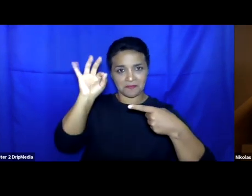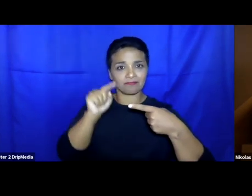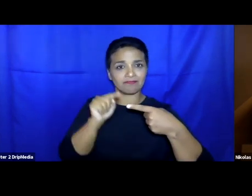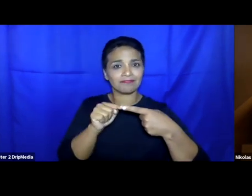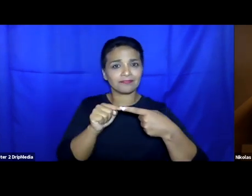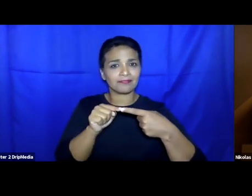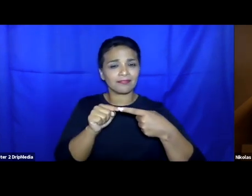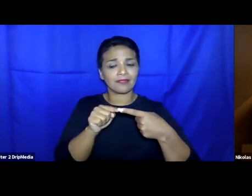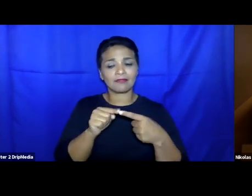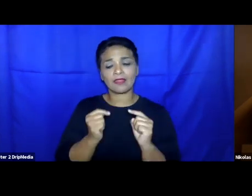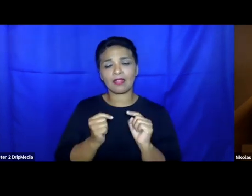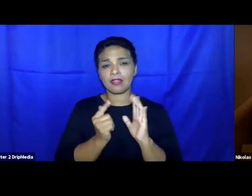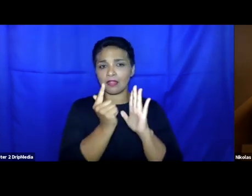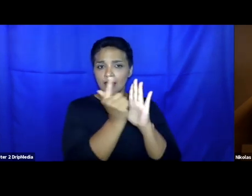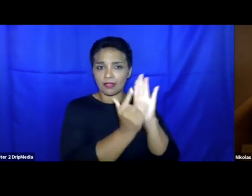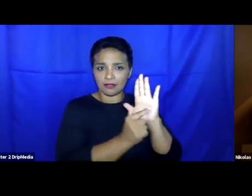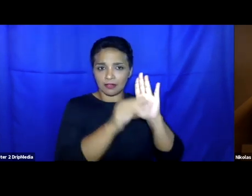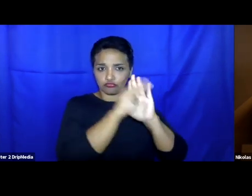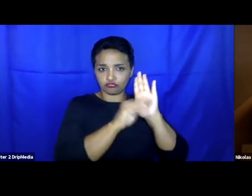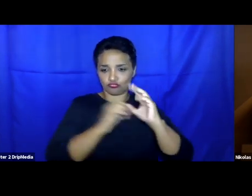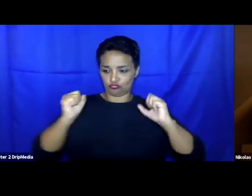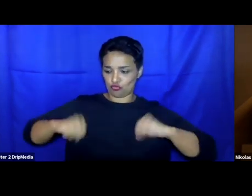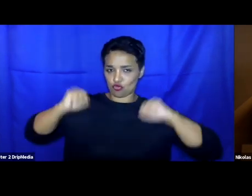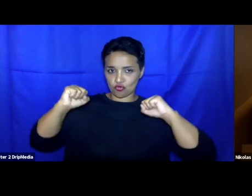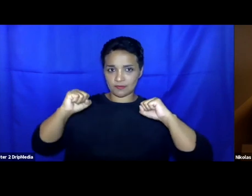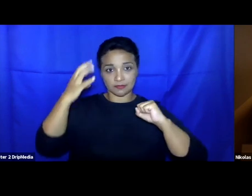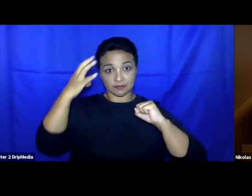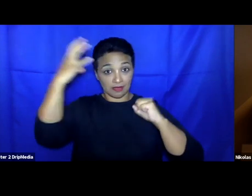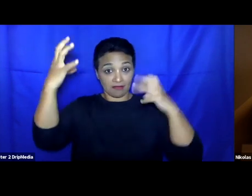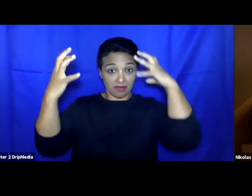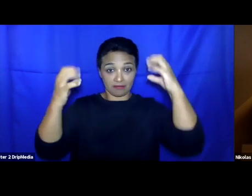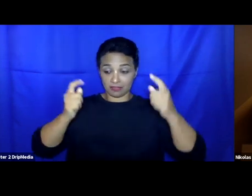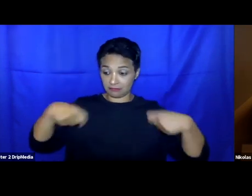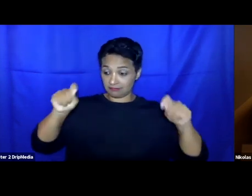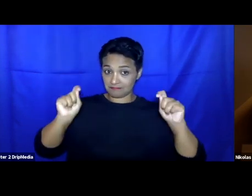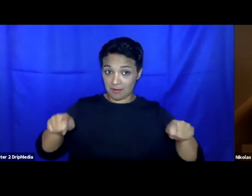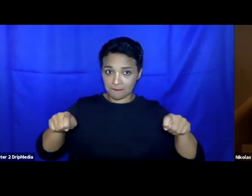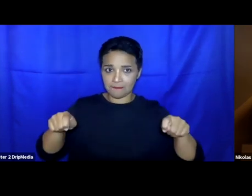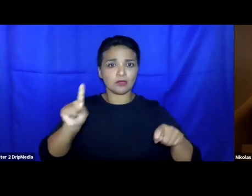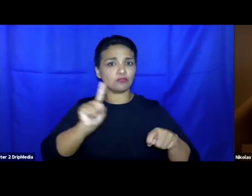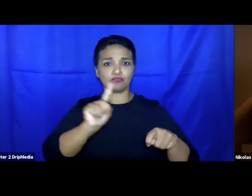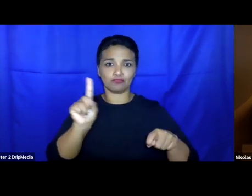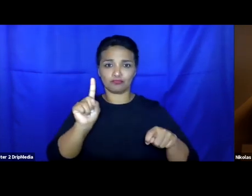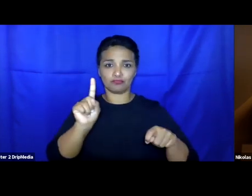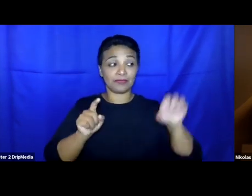agreements in this area of asylum governments, the EU has focused on a clear informalization trend,